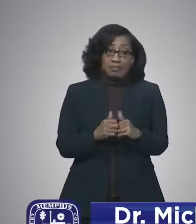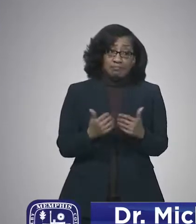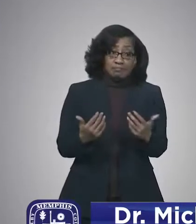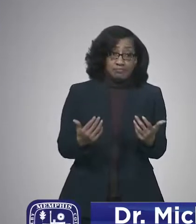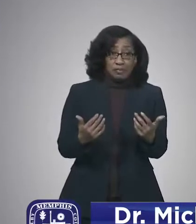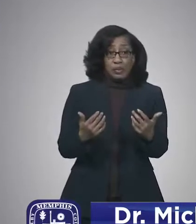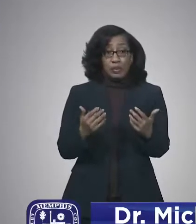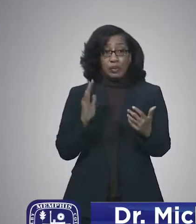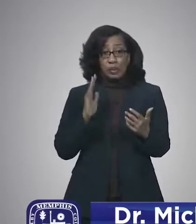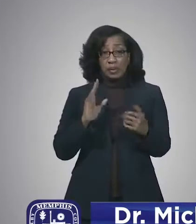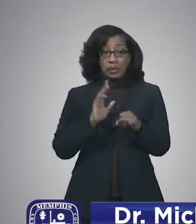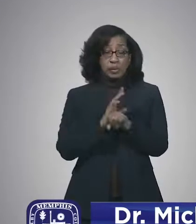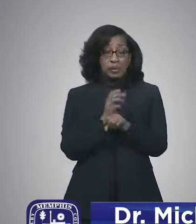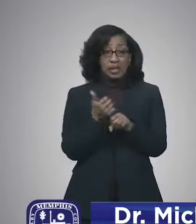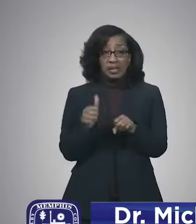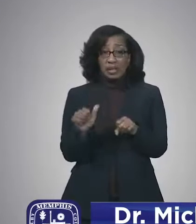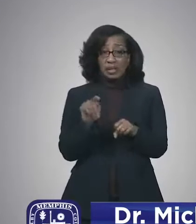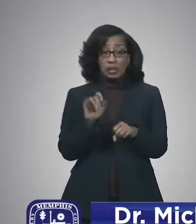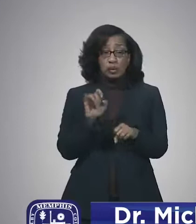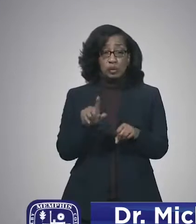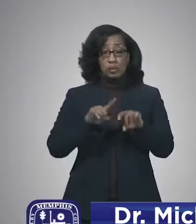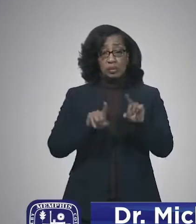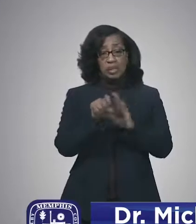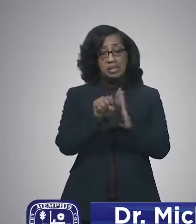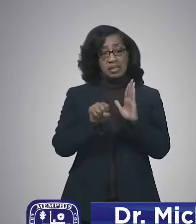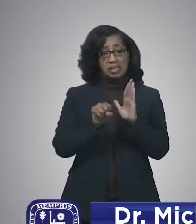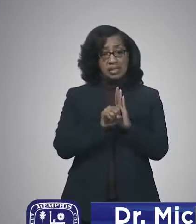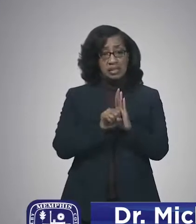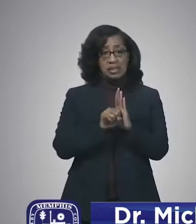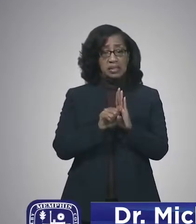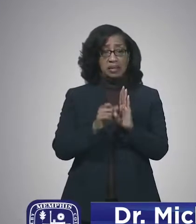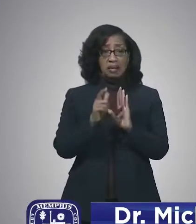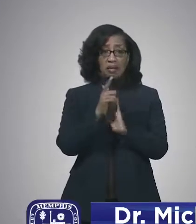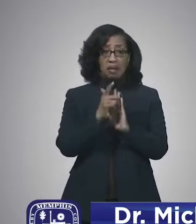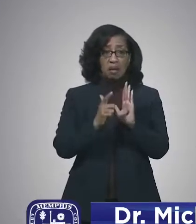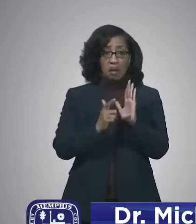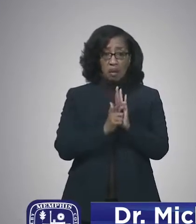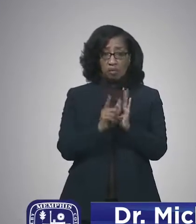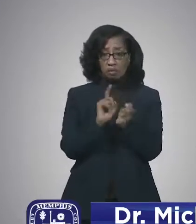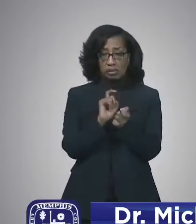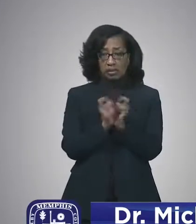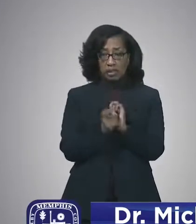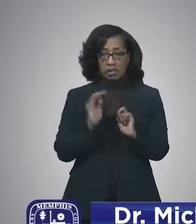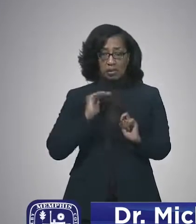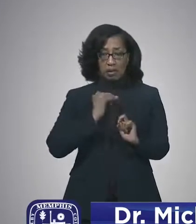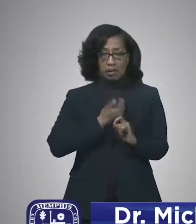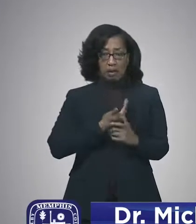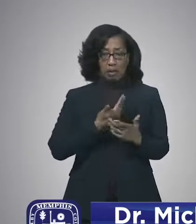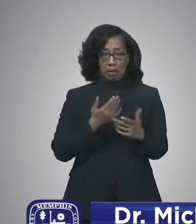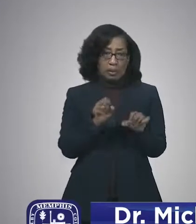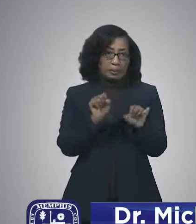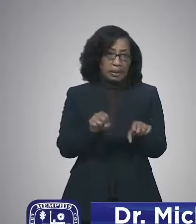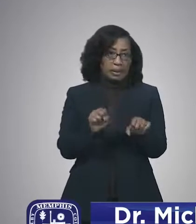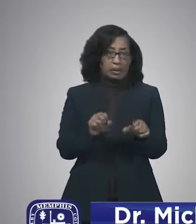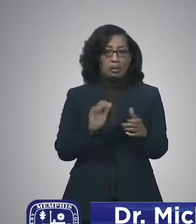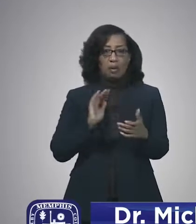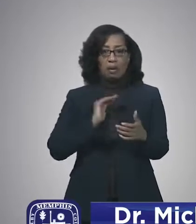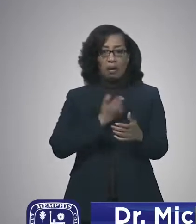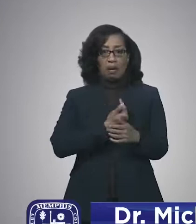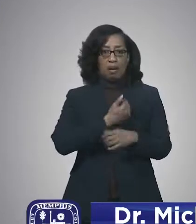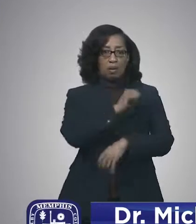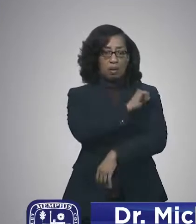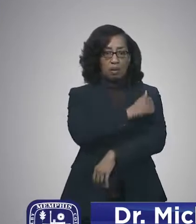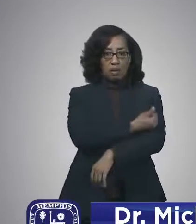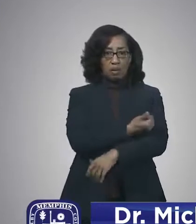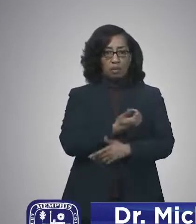know, state legislation has changed what we are able to do without permission for the